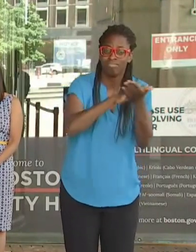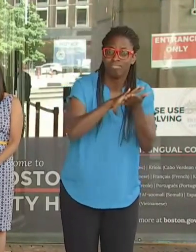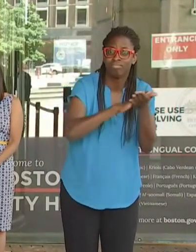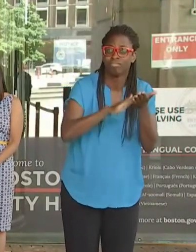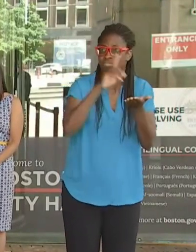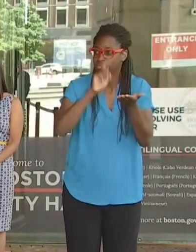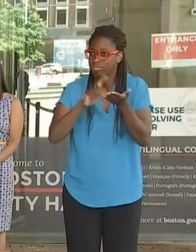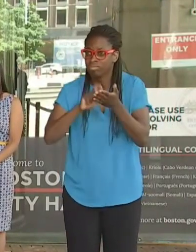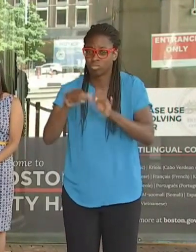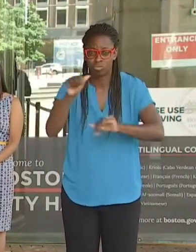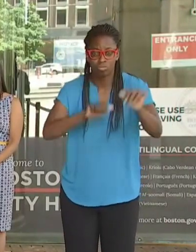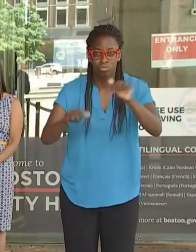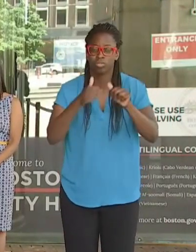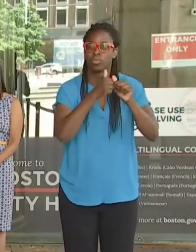CONTINUE TO DO THAT ON A DAILY BASIS.